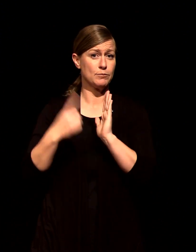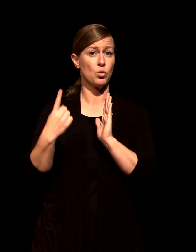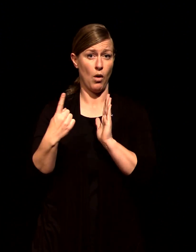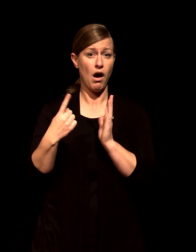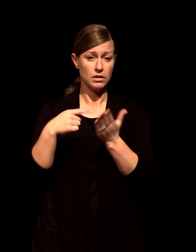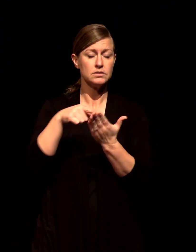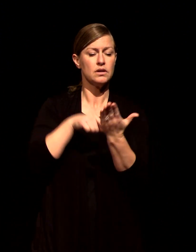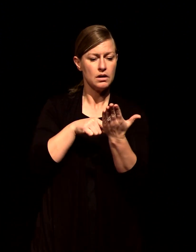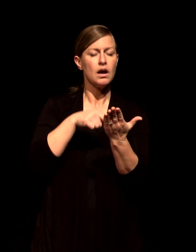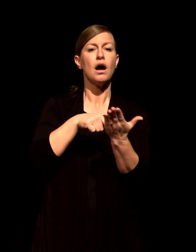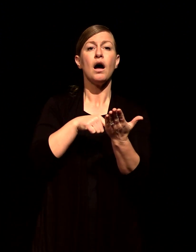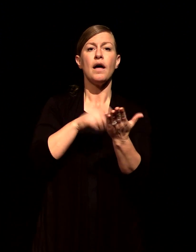Christ in all things